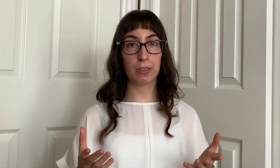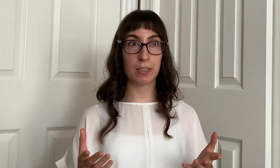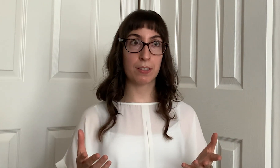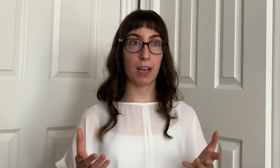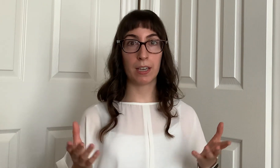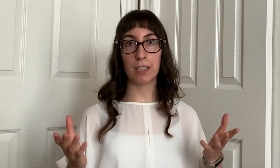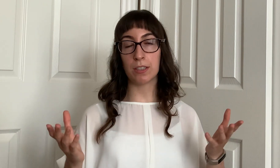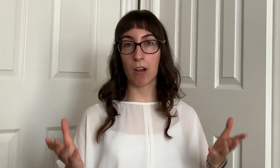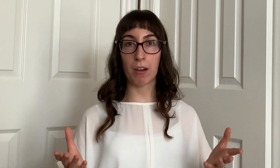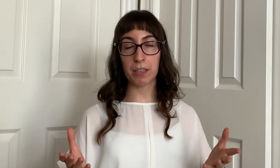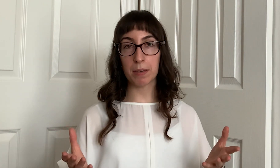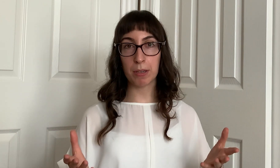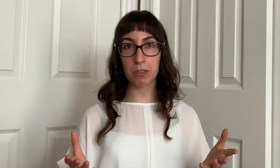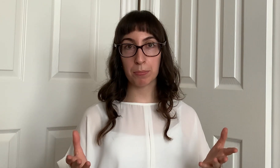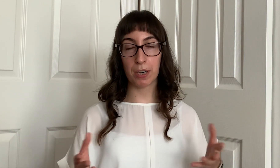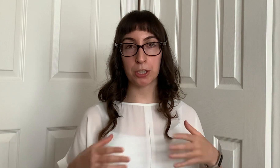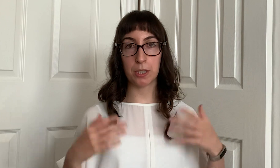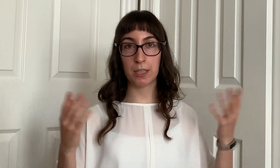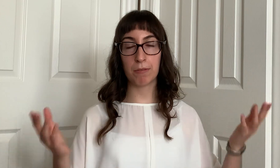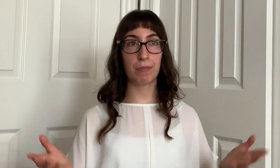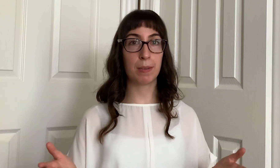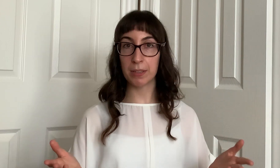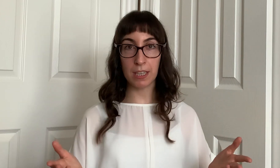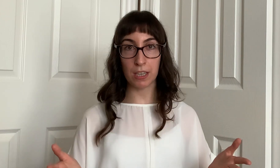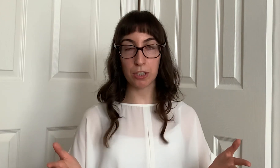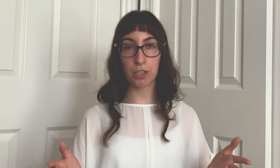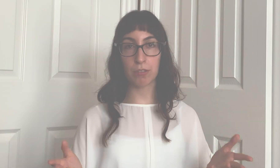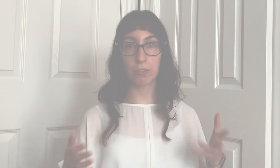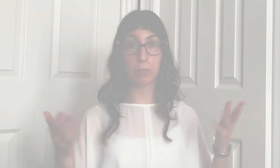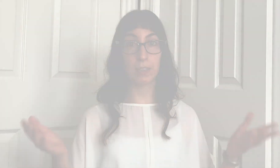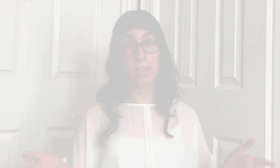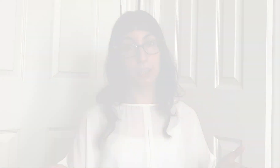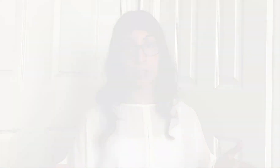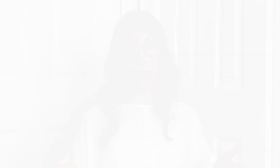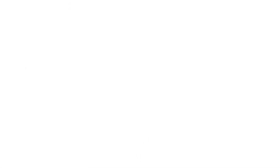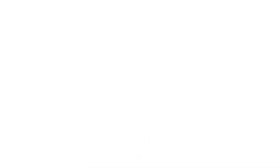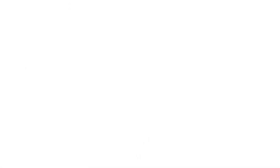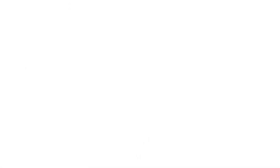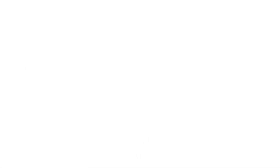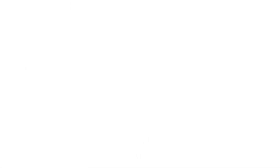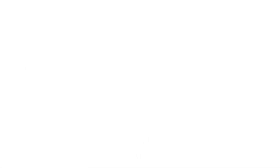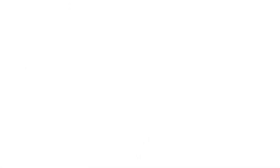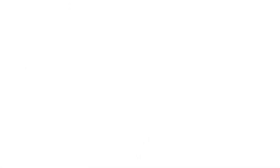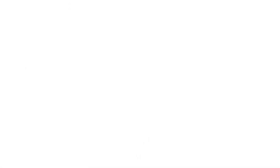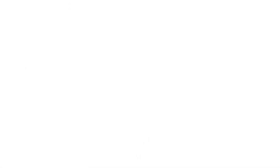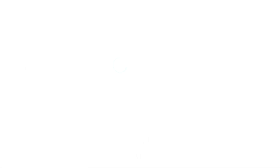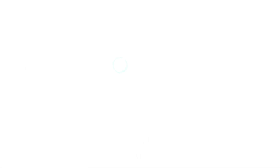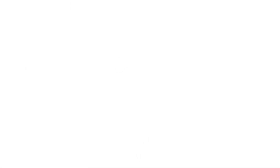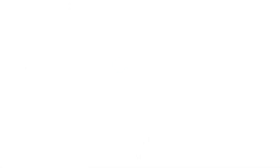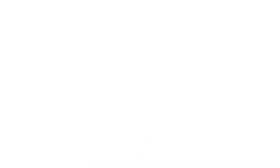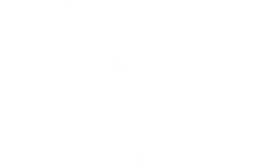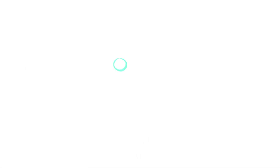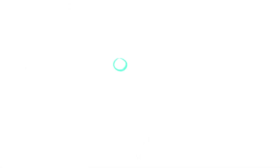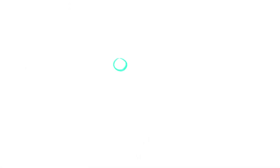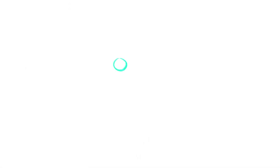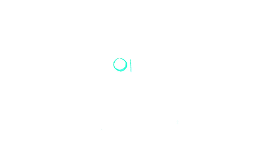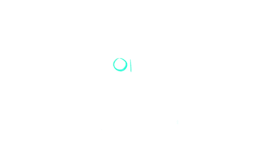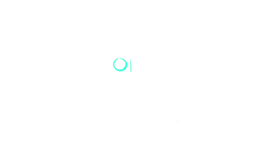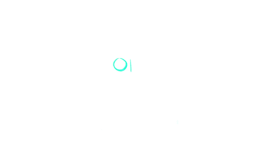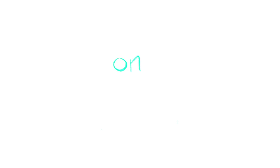anxiety talking about depression family issues relationship issues etc you need to focus on one